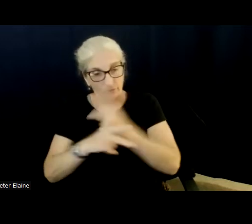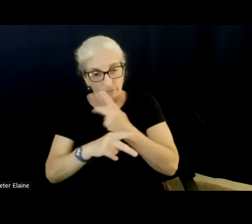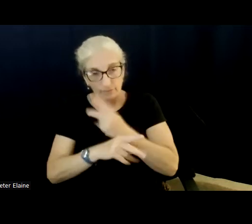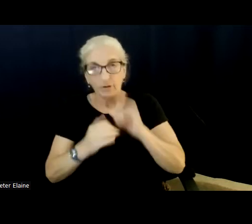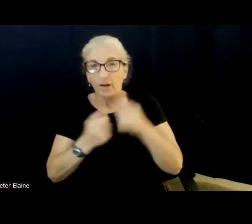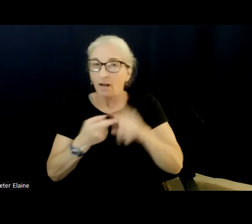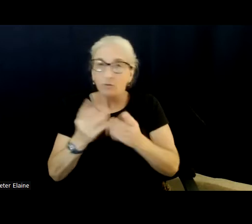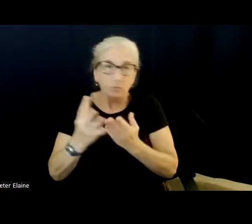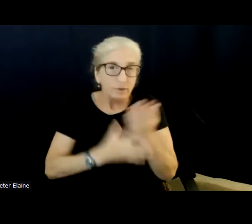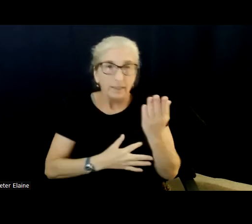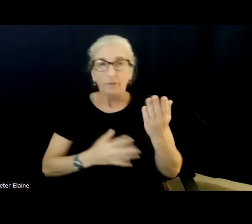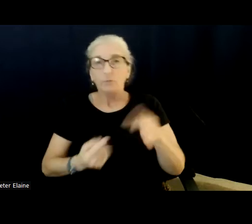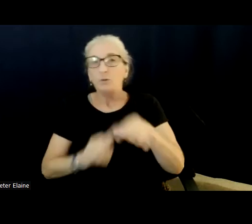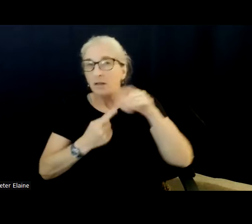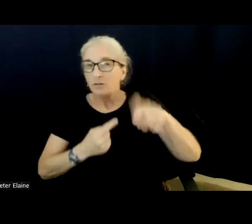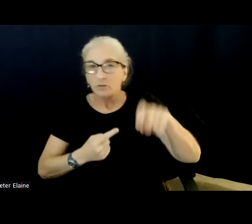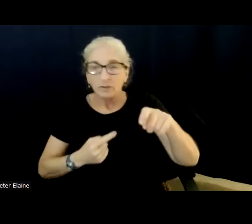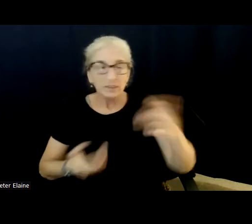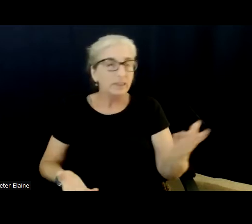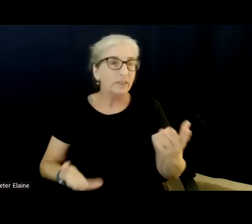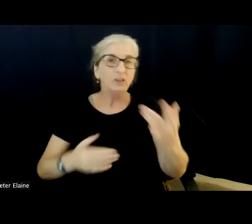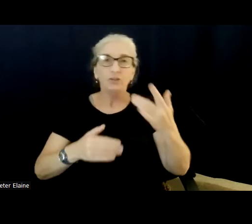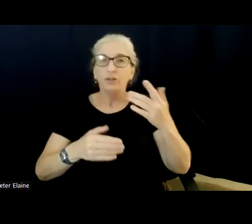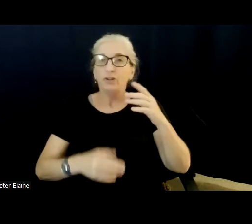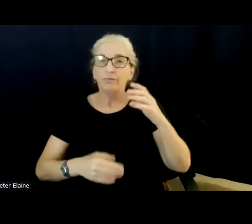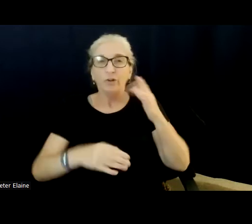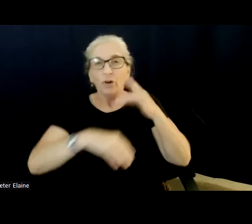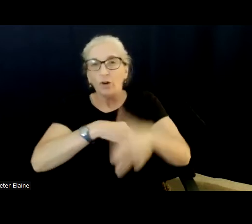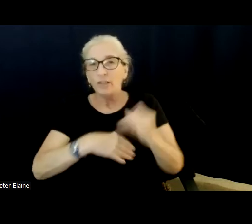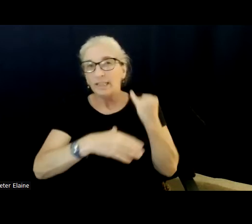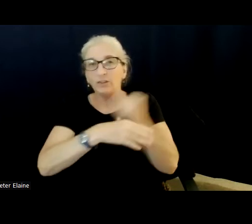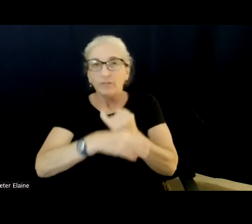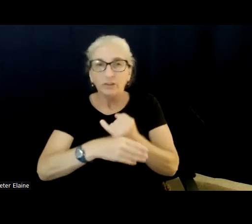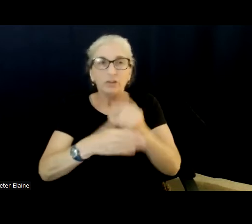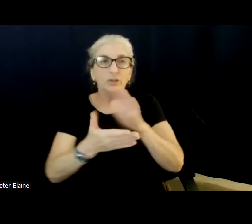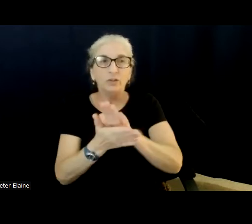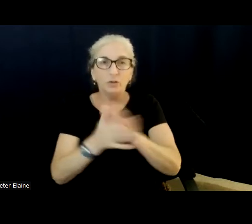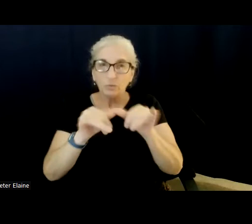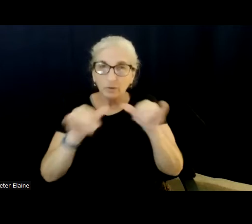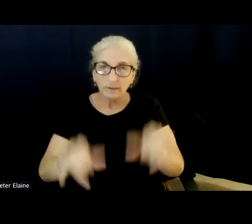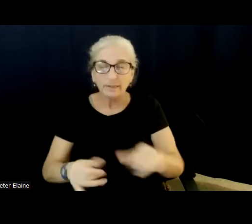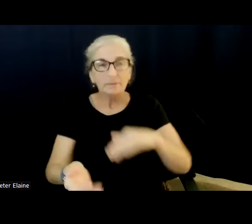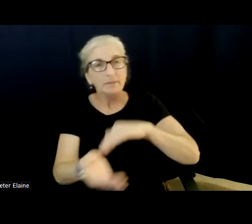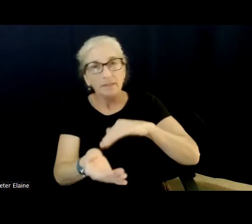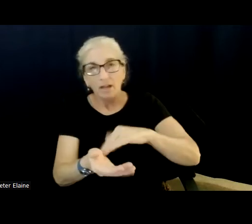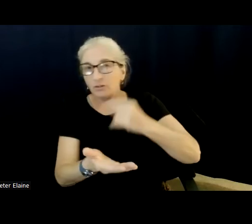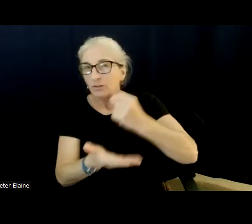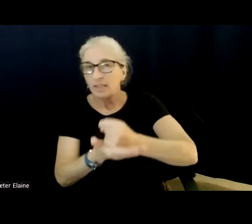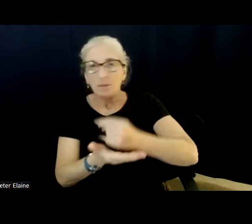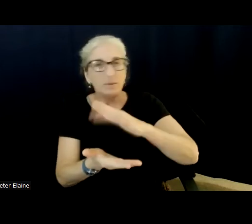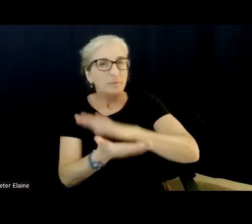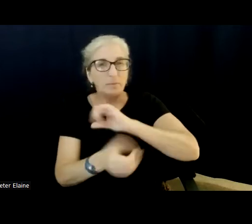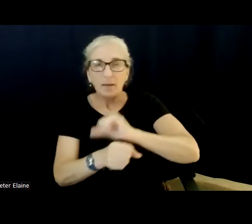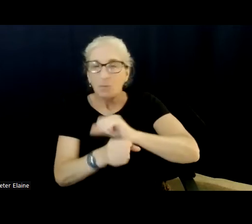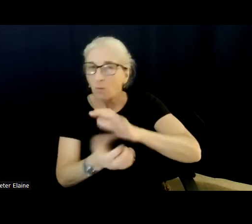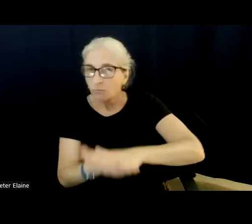early intervention, the school systems, doctors, insurance, therapists, mounds of paperwork, and thousands